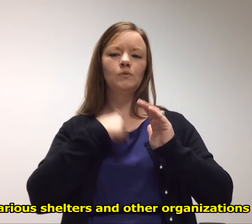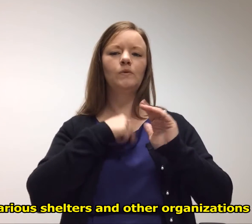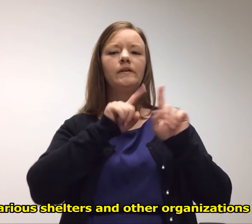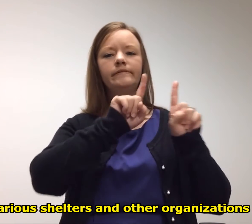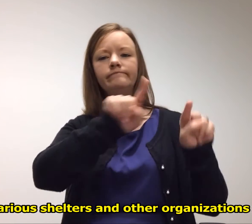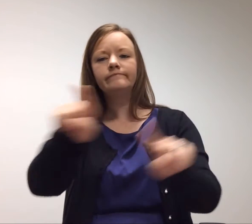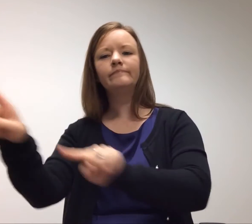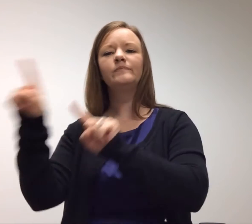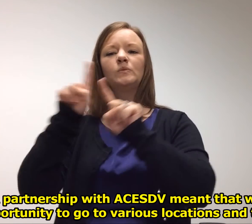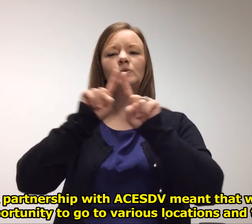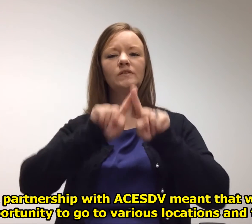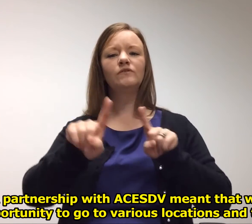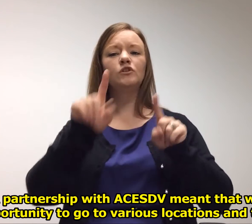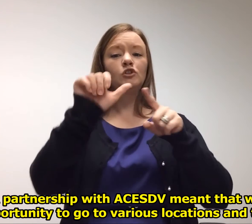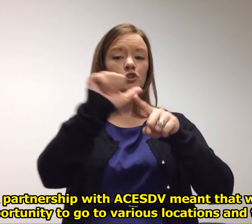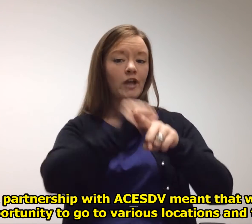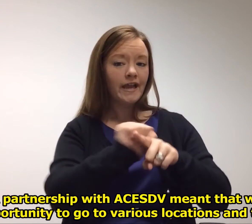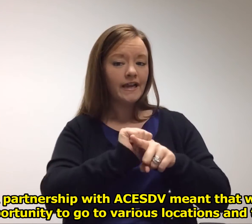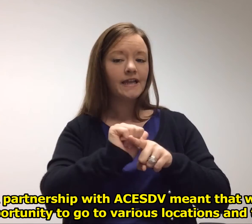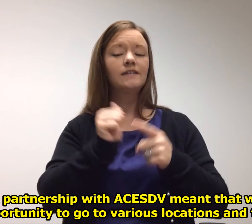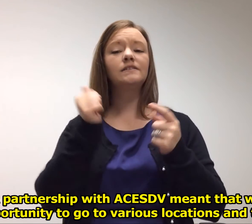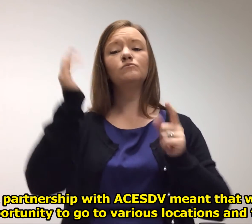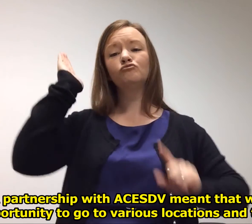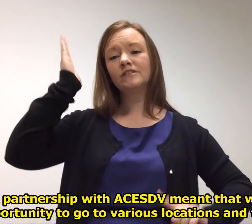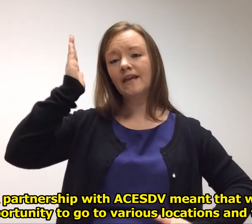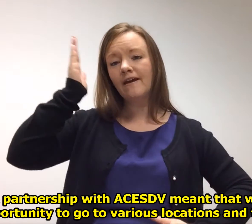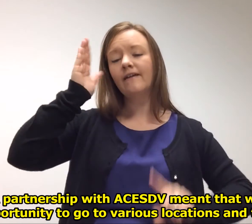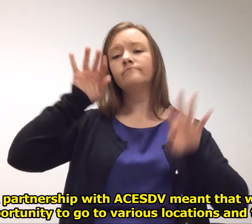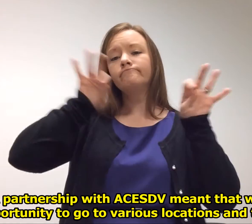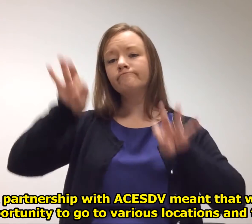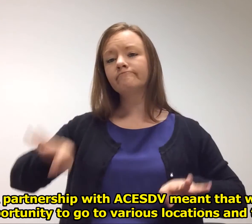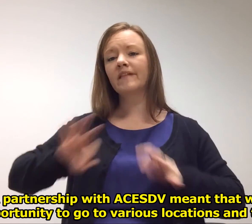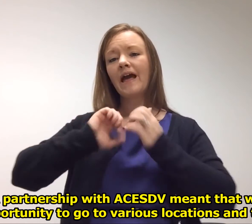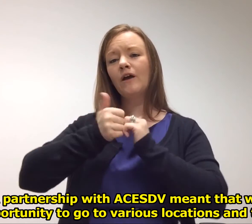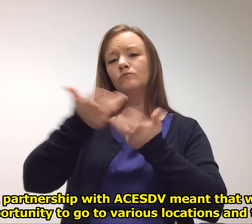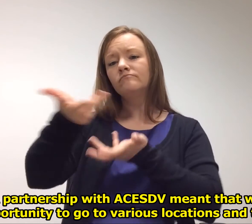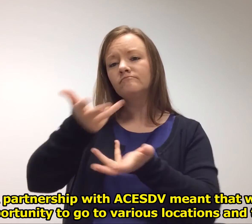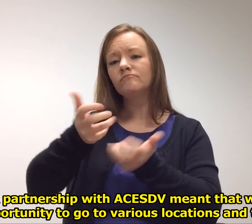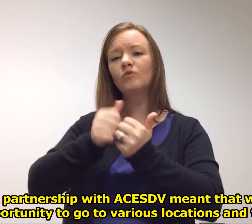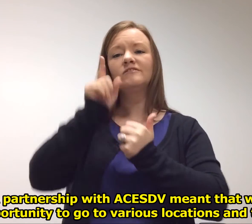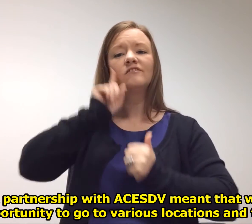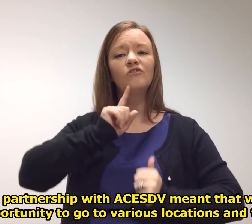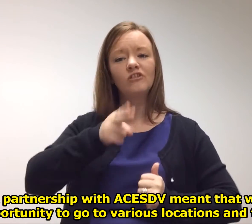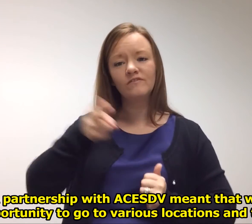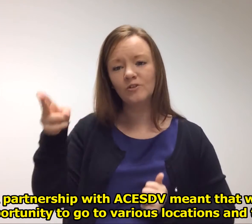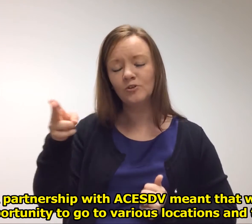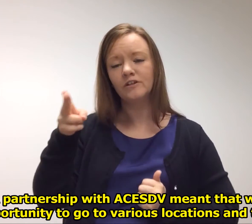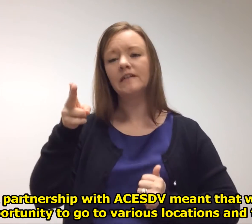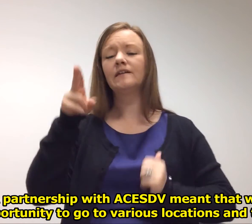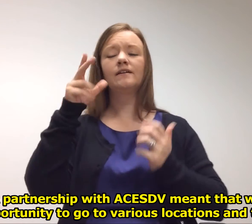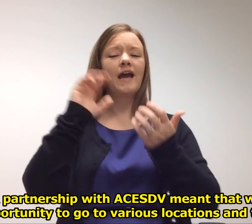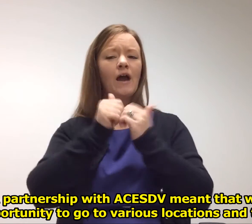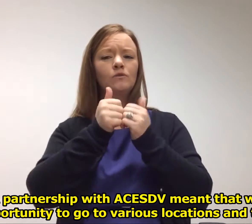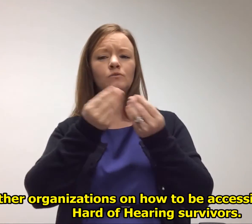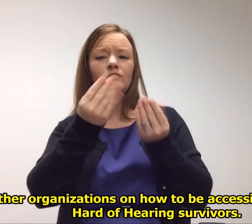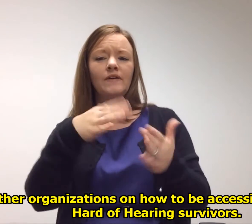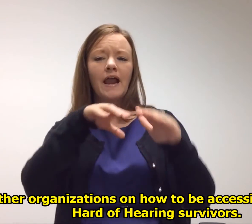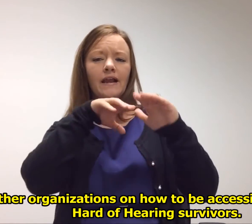statewide. A partnership with ACES DV meant that we had the opportunity to go to various locations and train shelters and other